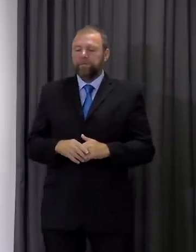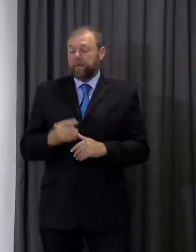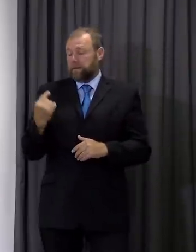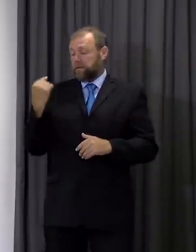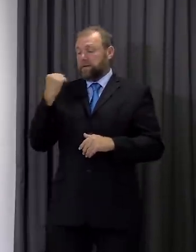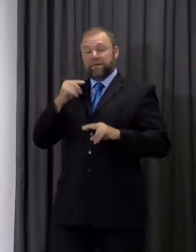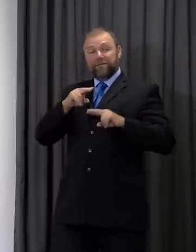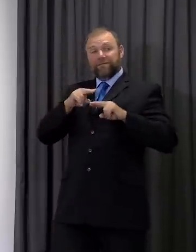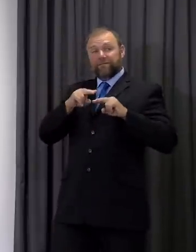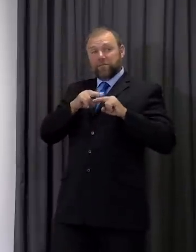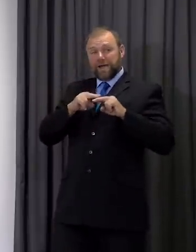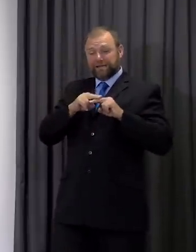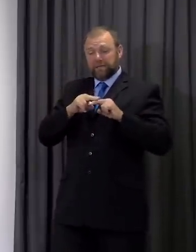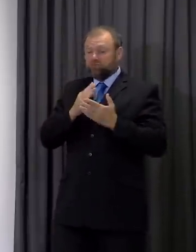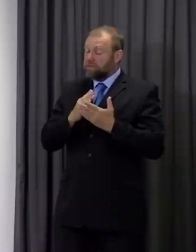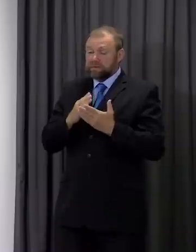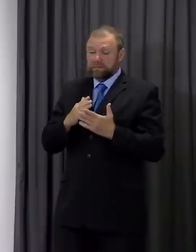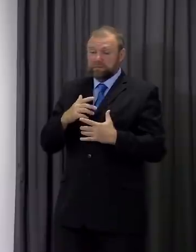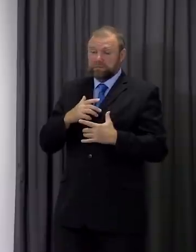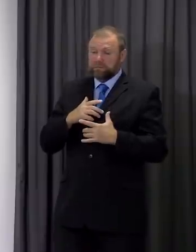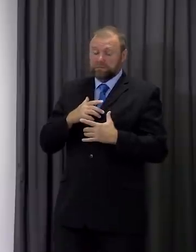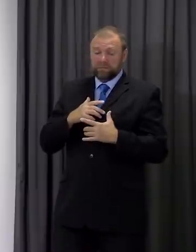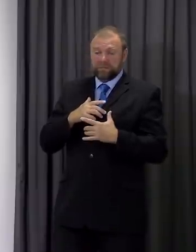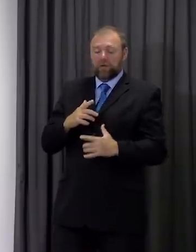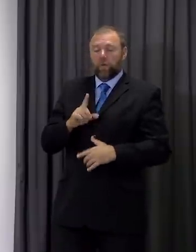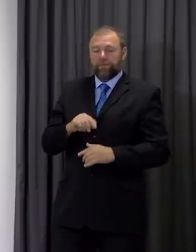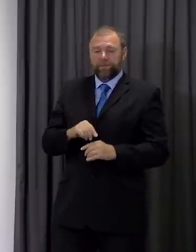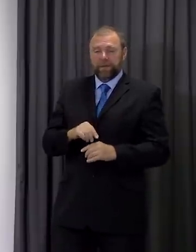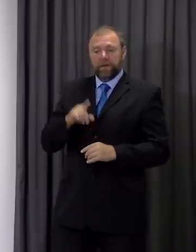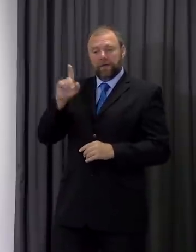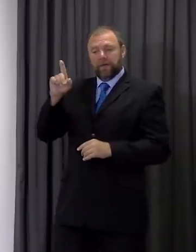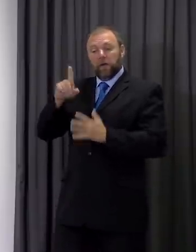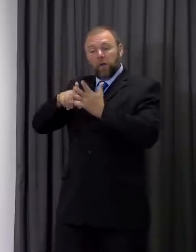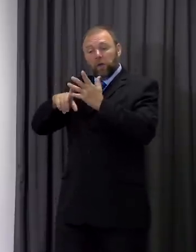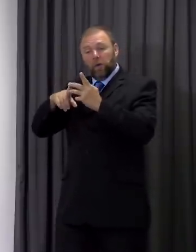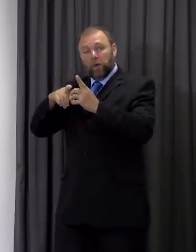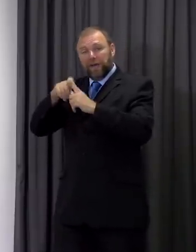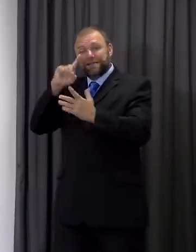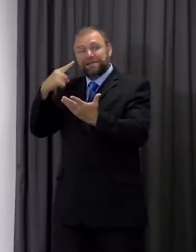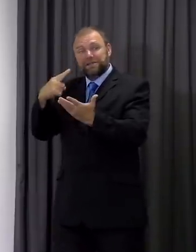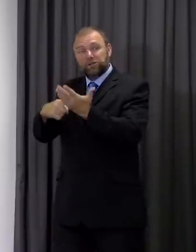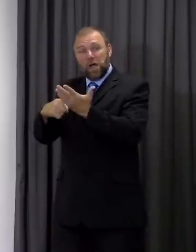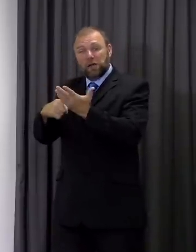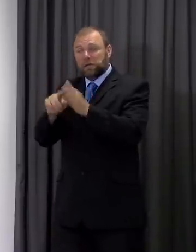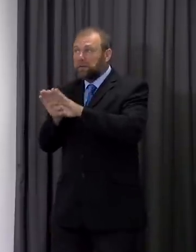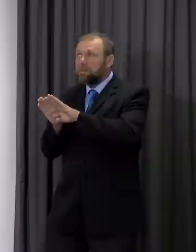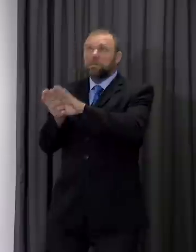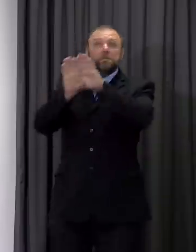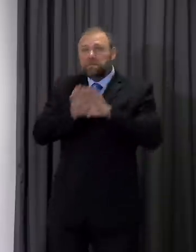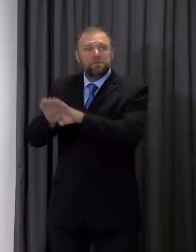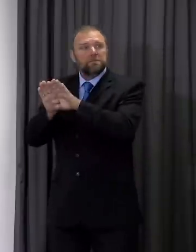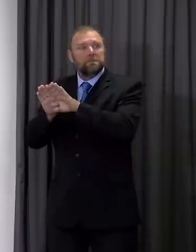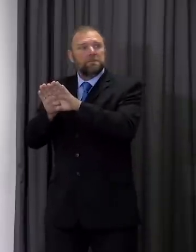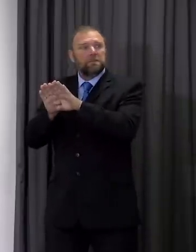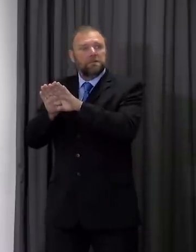though, was a surprise and unilateral choice made at official level to significantly reduce the numbers. Our understanding